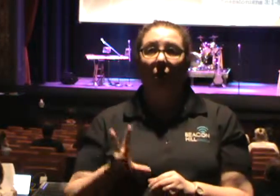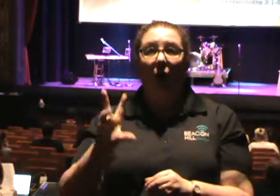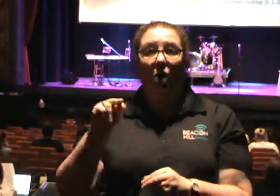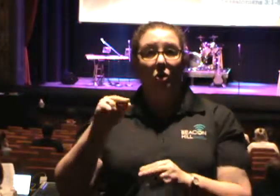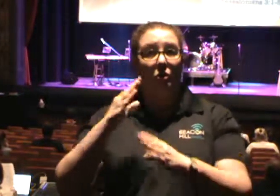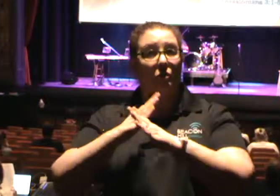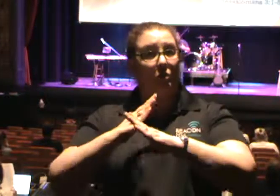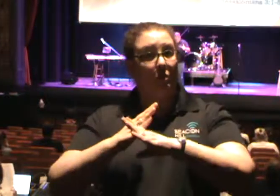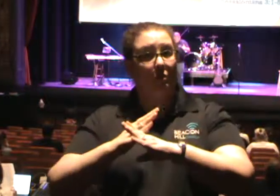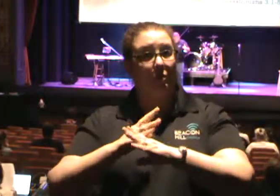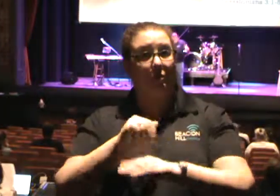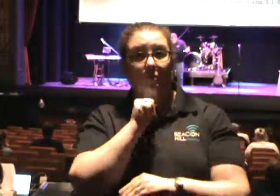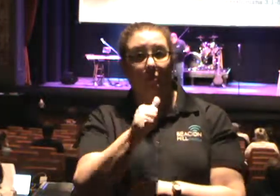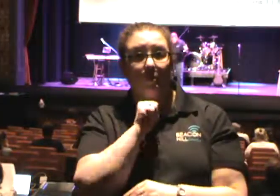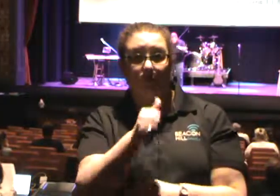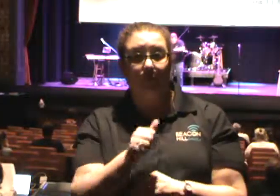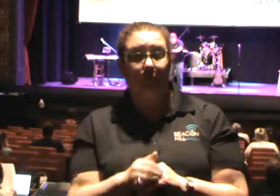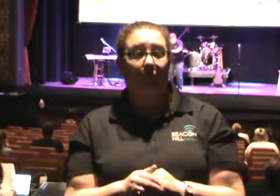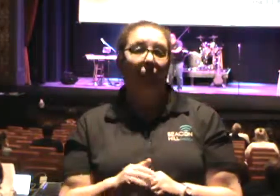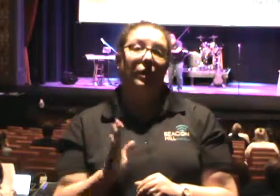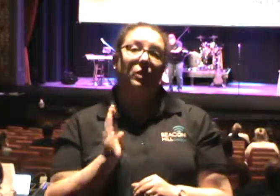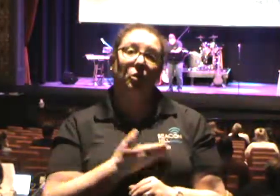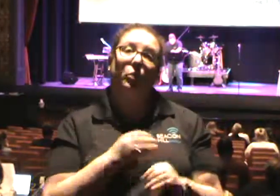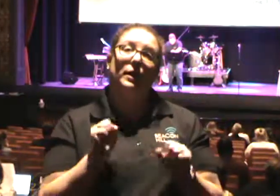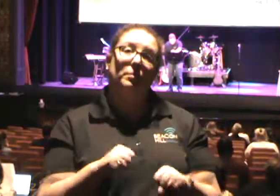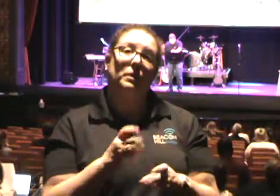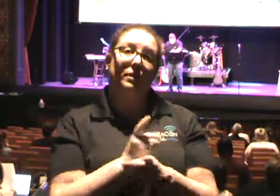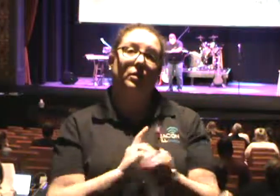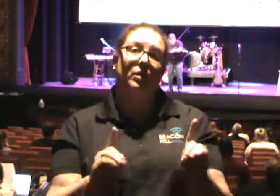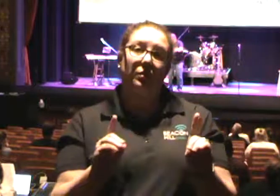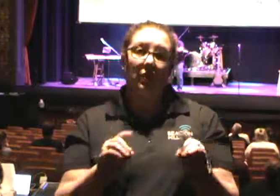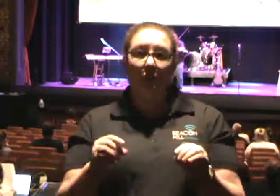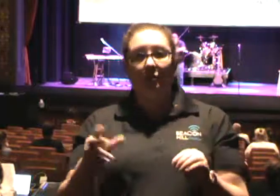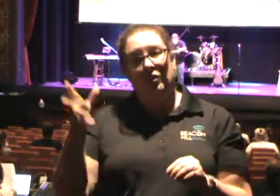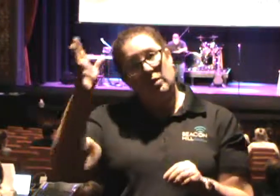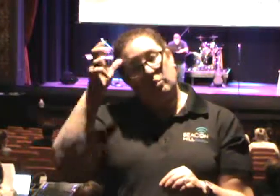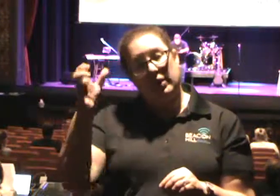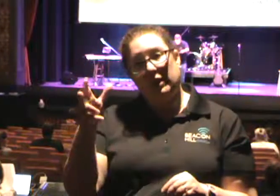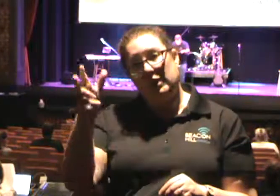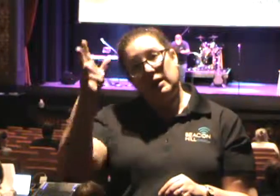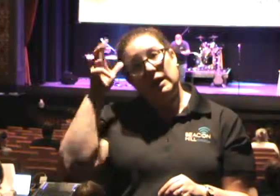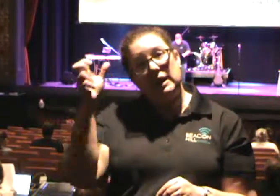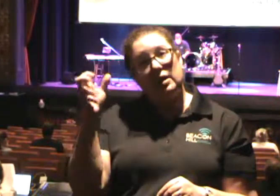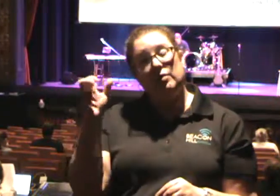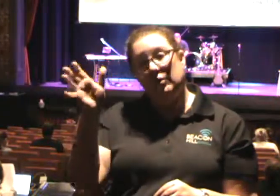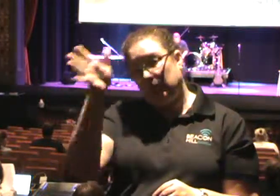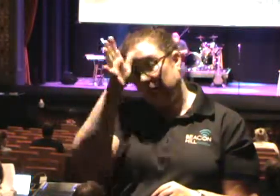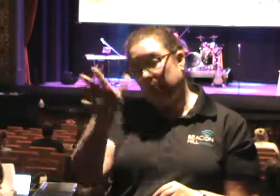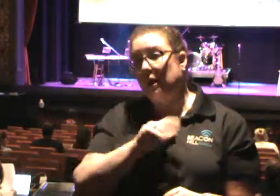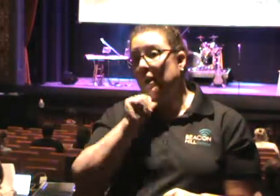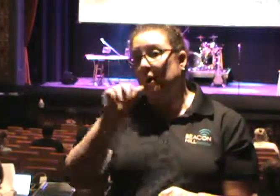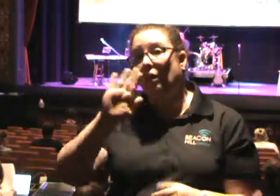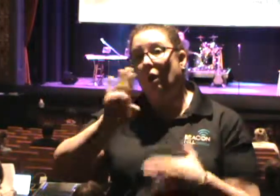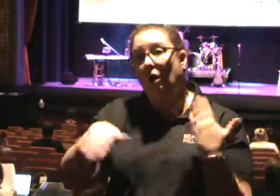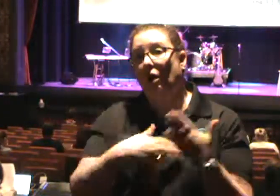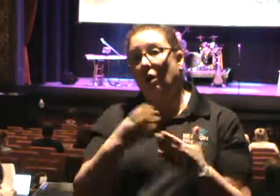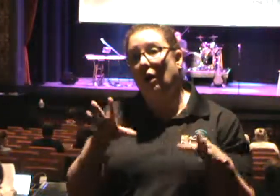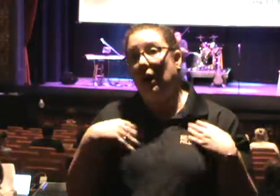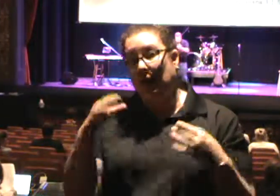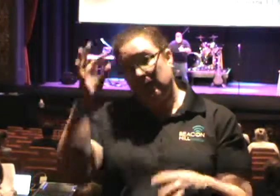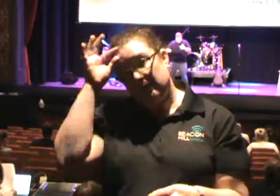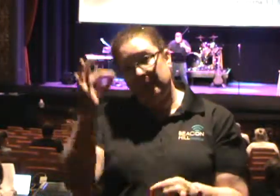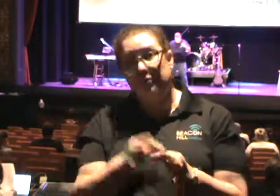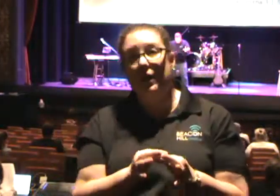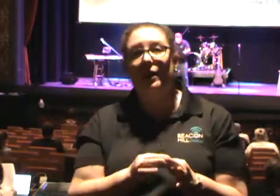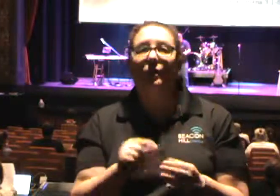Scripture says that we may be delivered from wicked and evil men. For not all have faith. See, while verse 1 shows